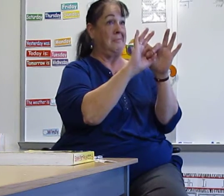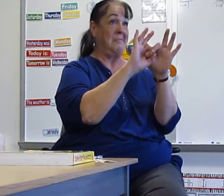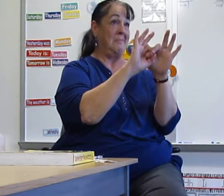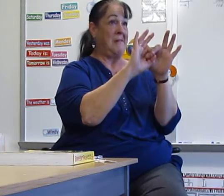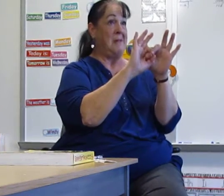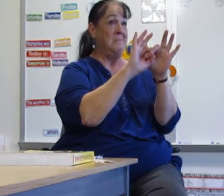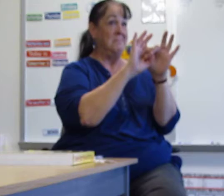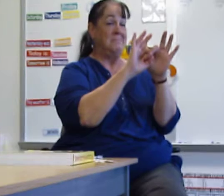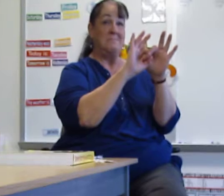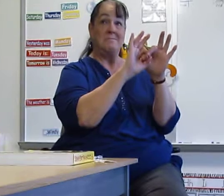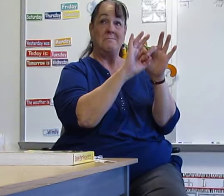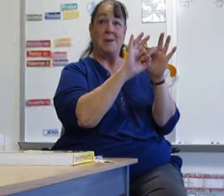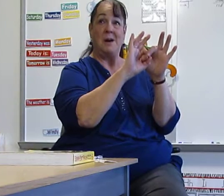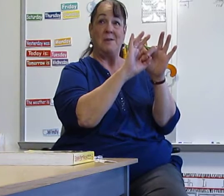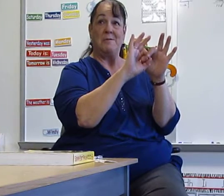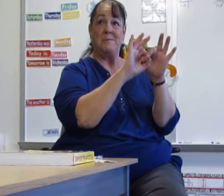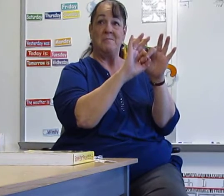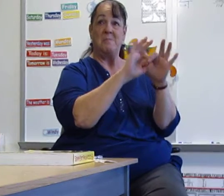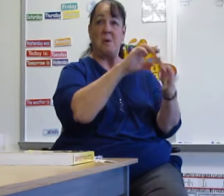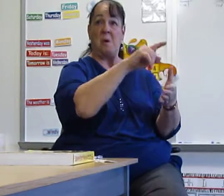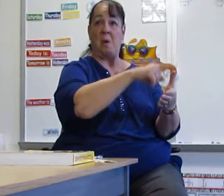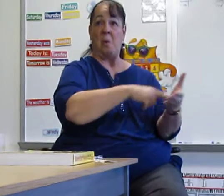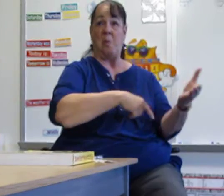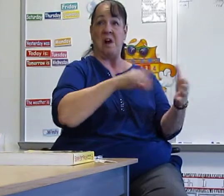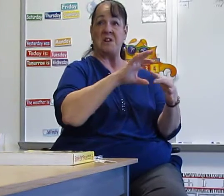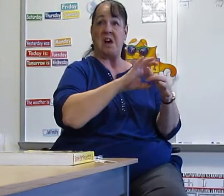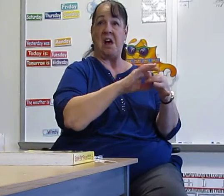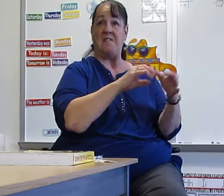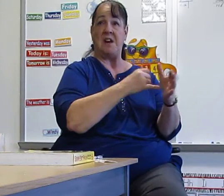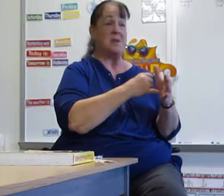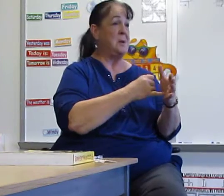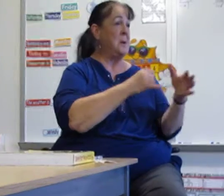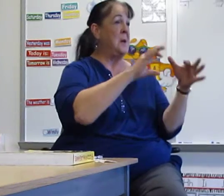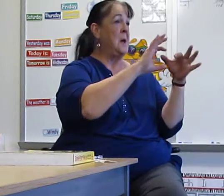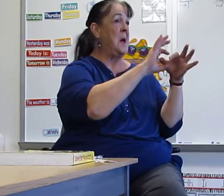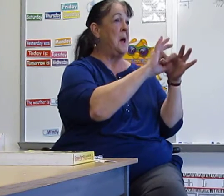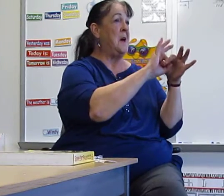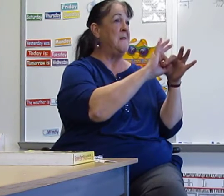Okay. Of. What of is? Of.